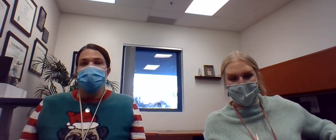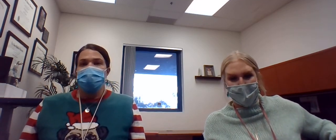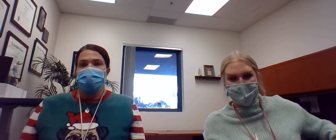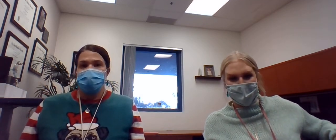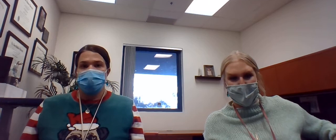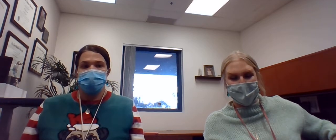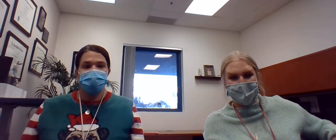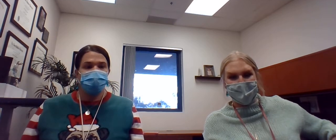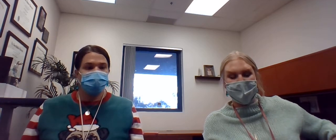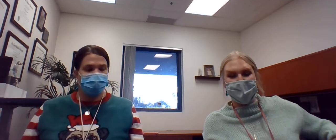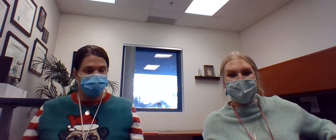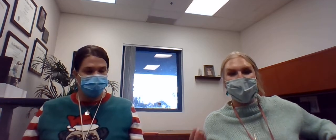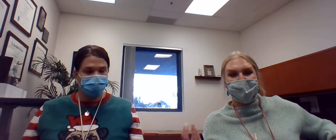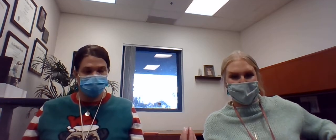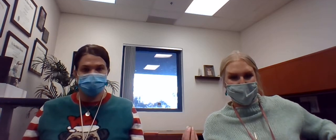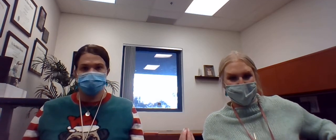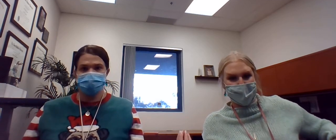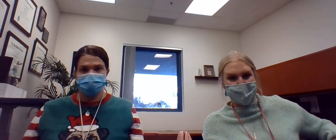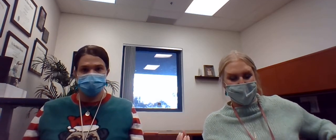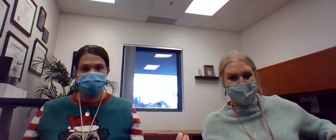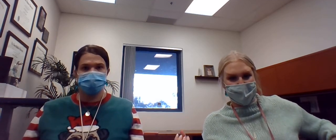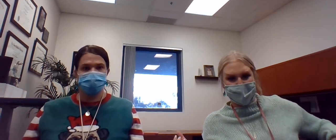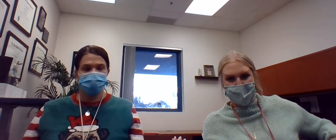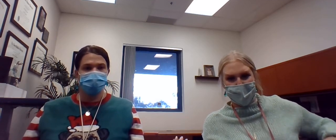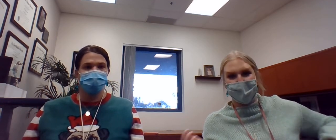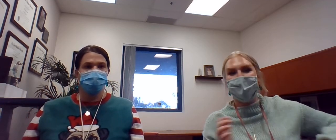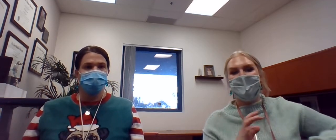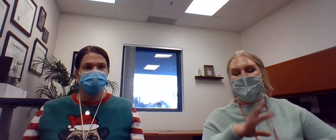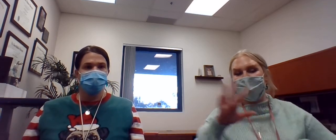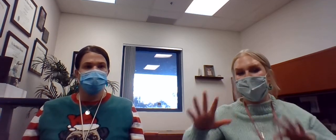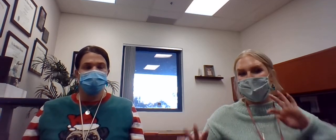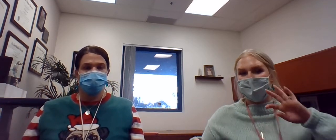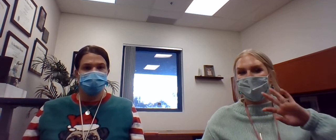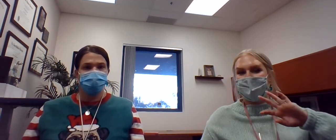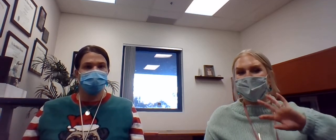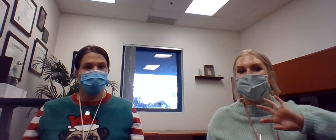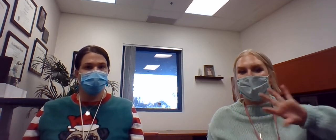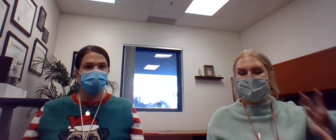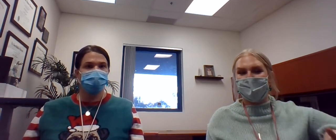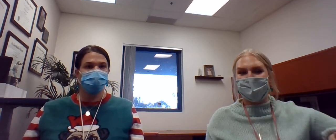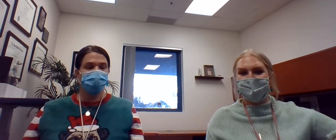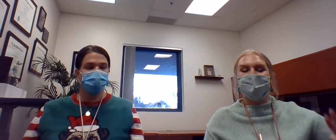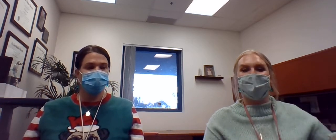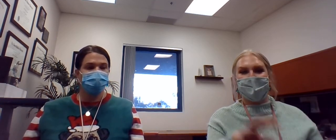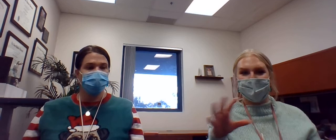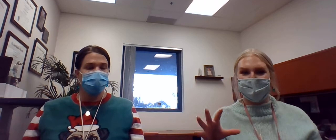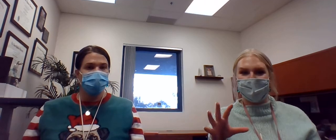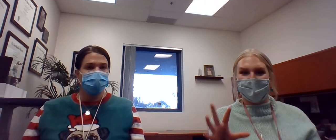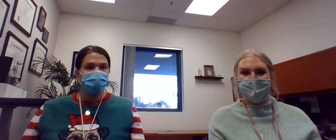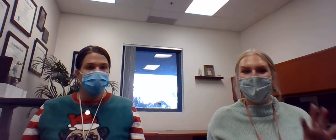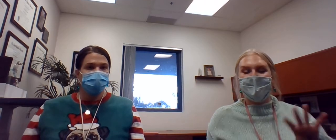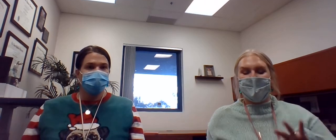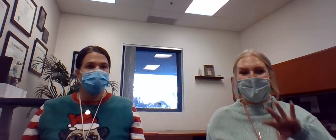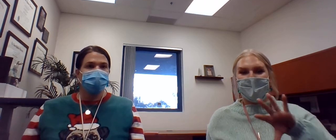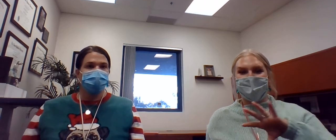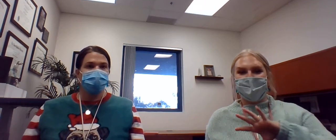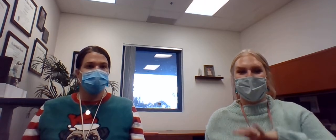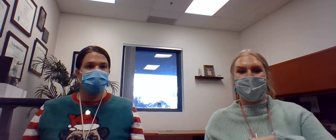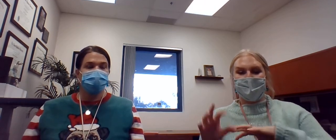Bowl last year, but there was a huge commercial involving Jessica Long, and she's kind of like swimming through a fake pool, going